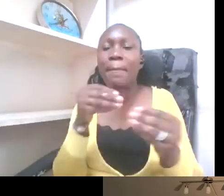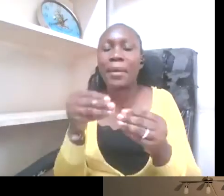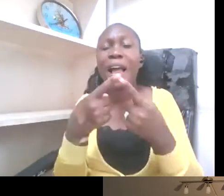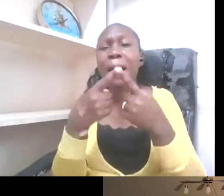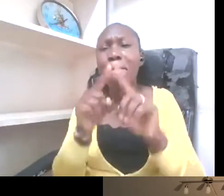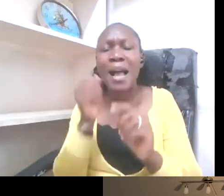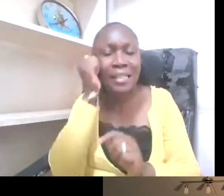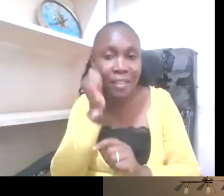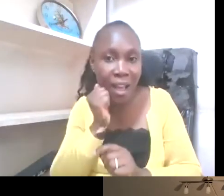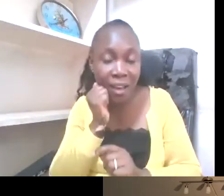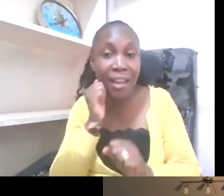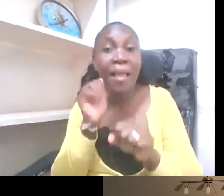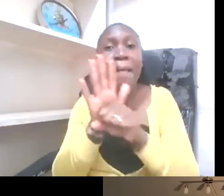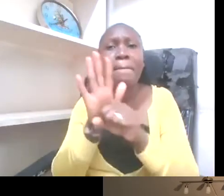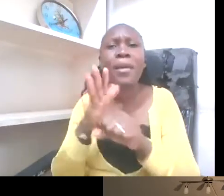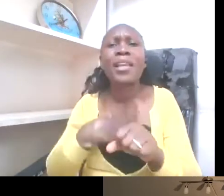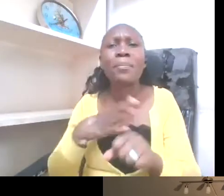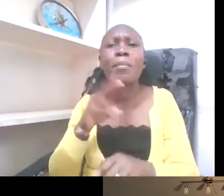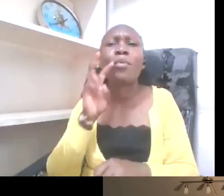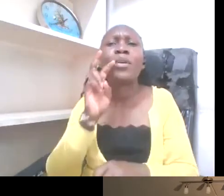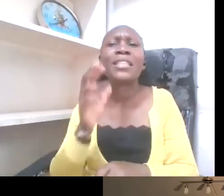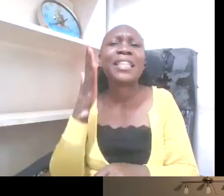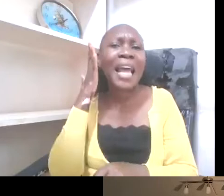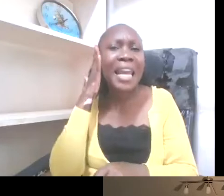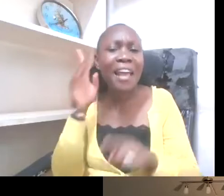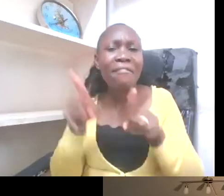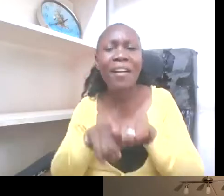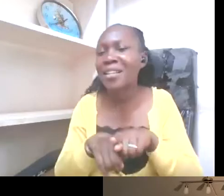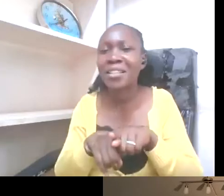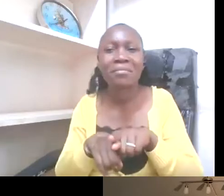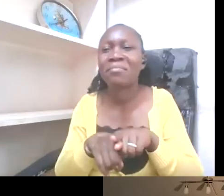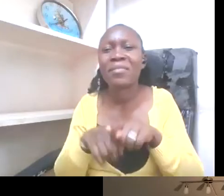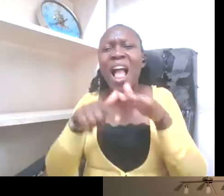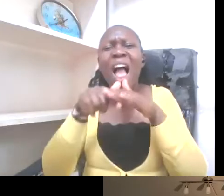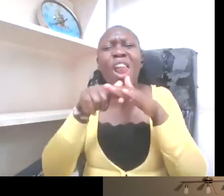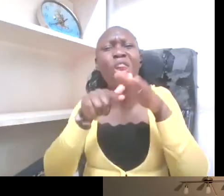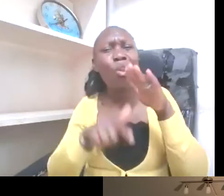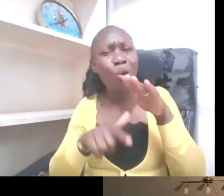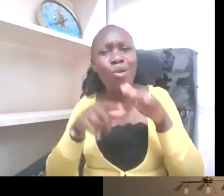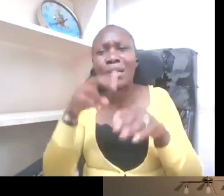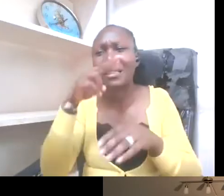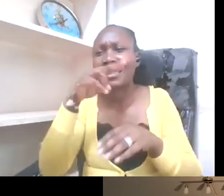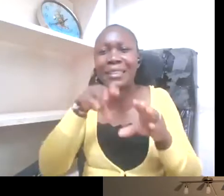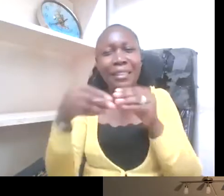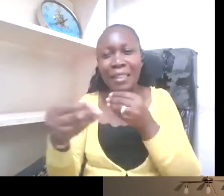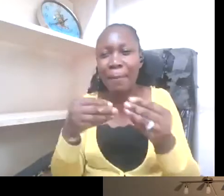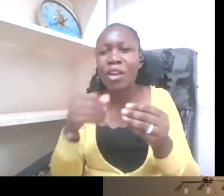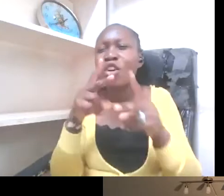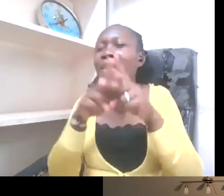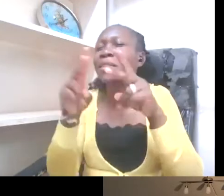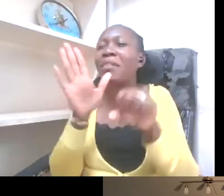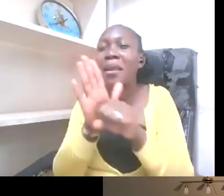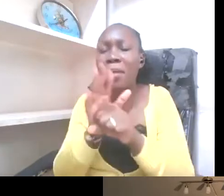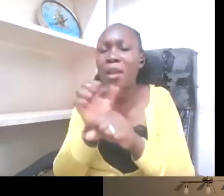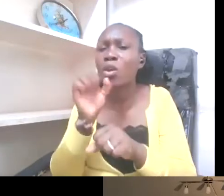disability. There are not so many people who are deaf in any population. And therefore, because of that, they think it is not important.